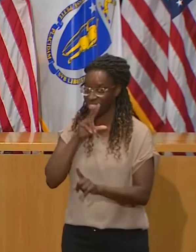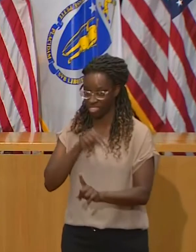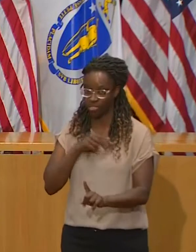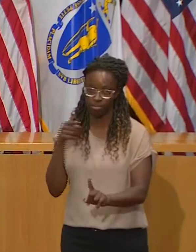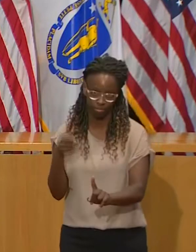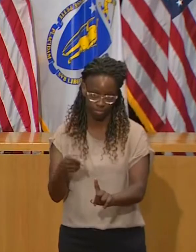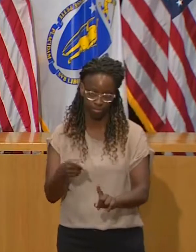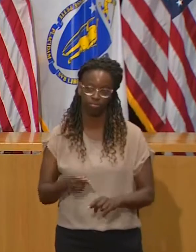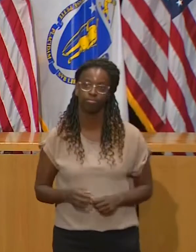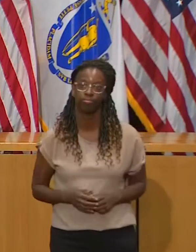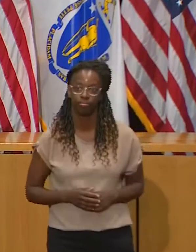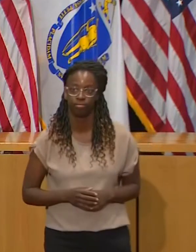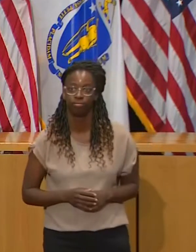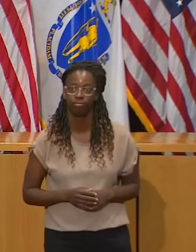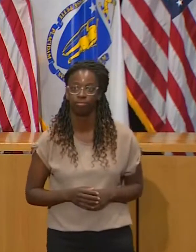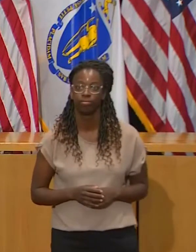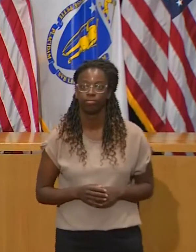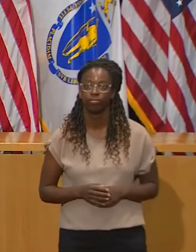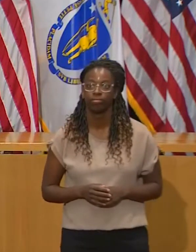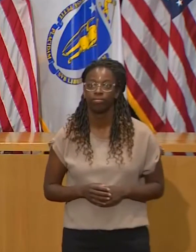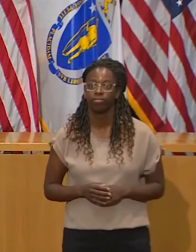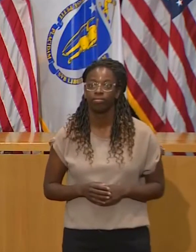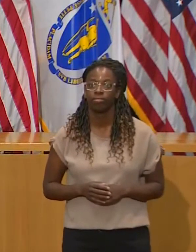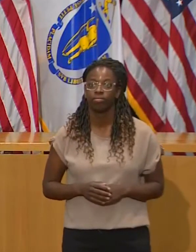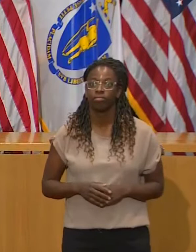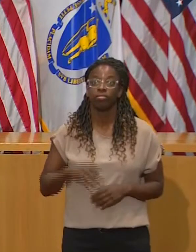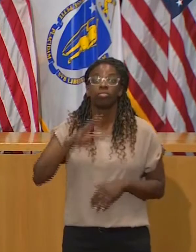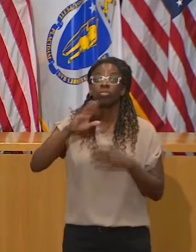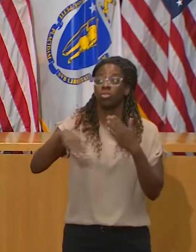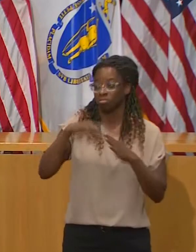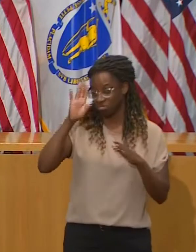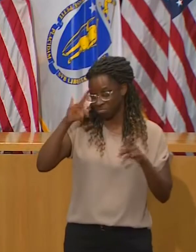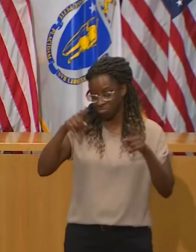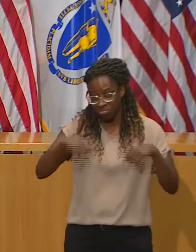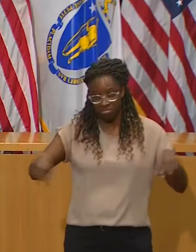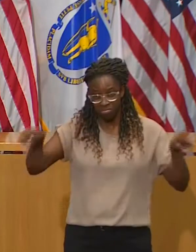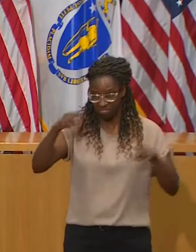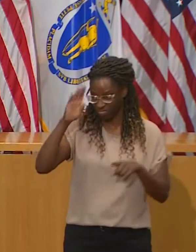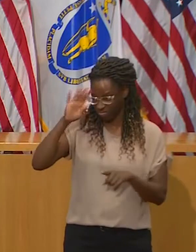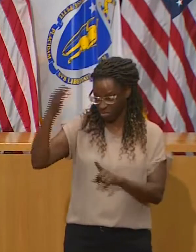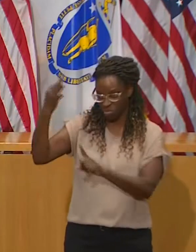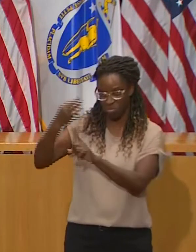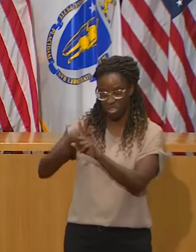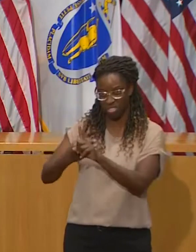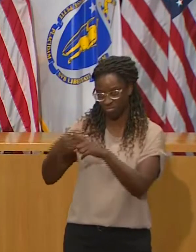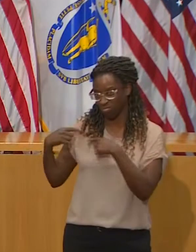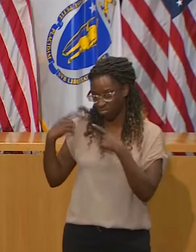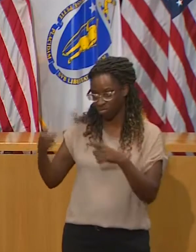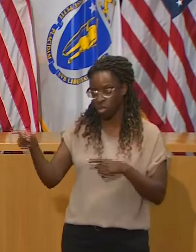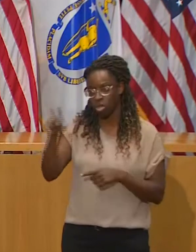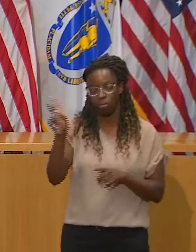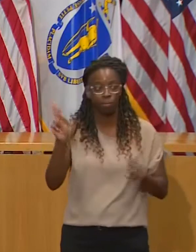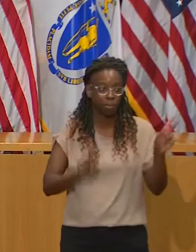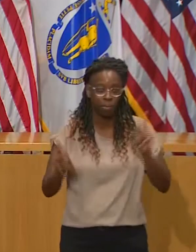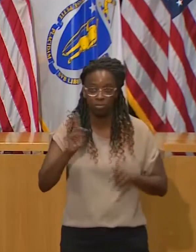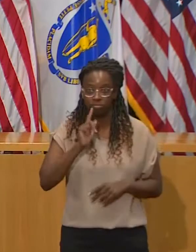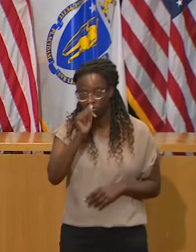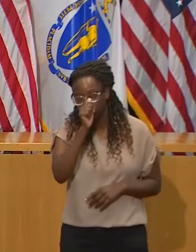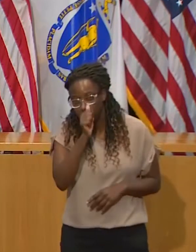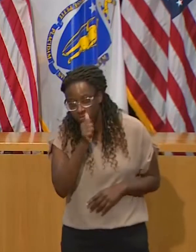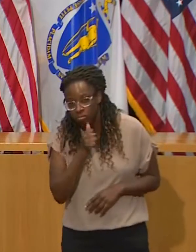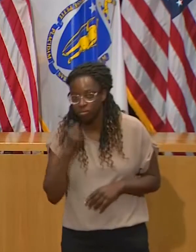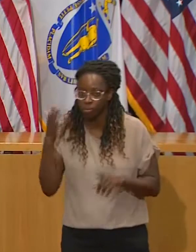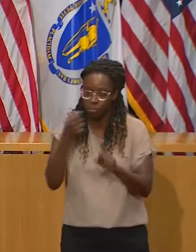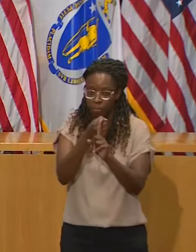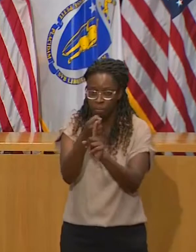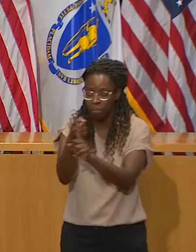I think we all know the last nine months have been tough on everybody, and the holidays are usually a time when we all get together to